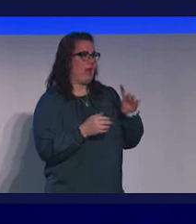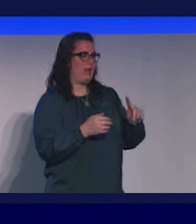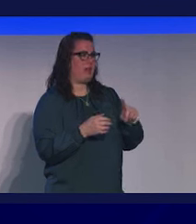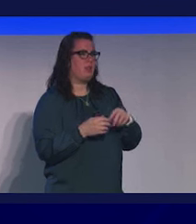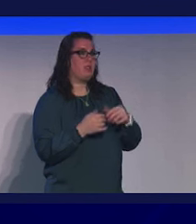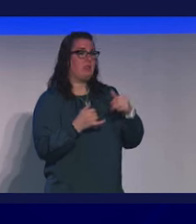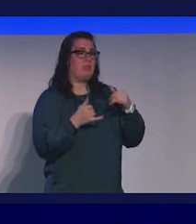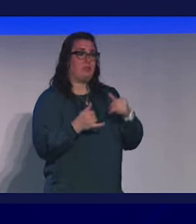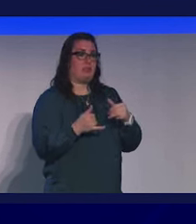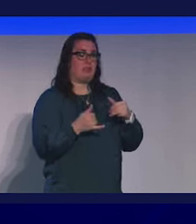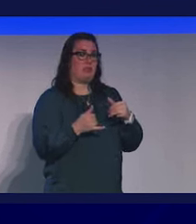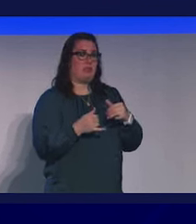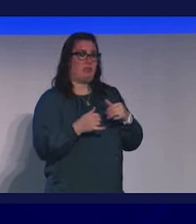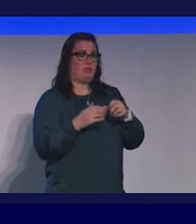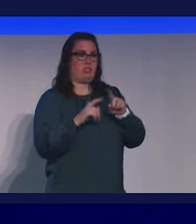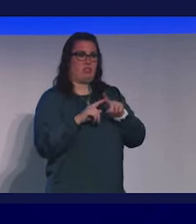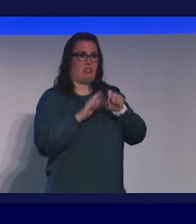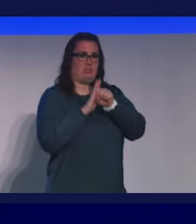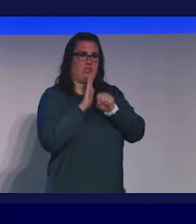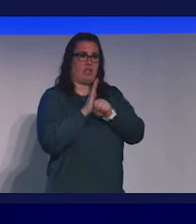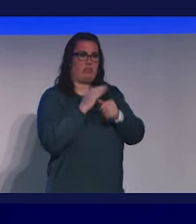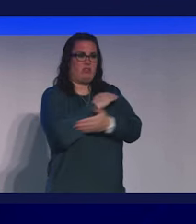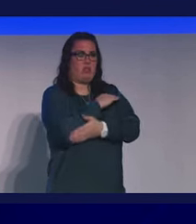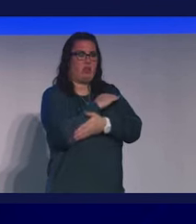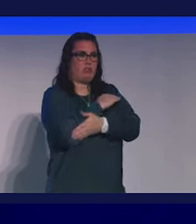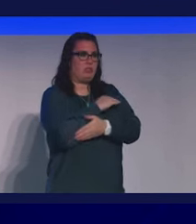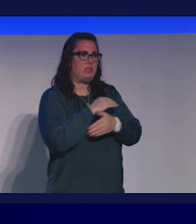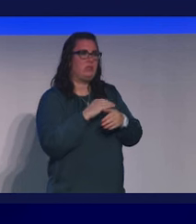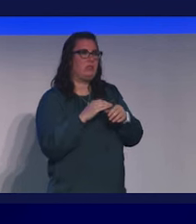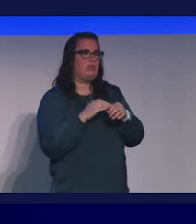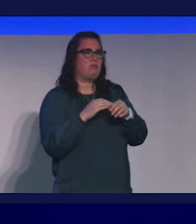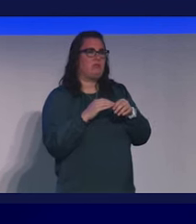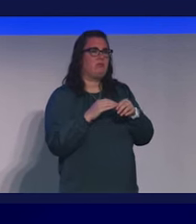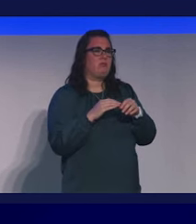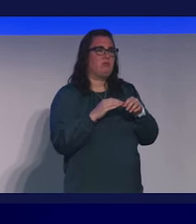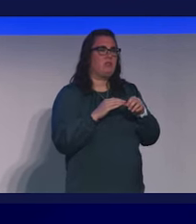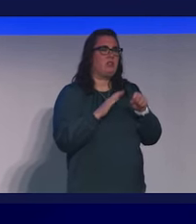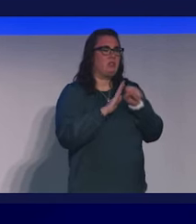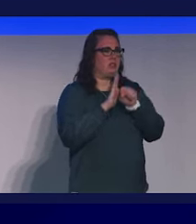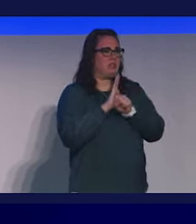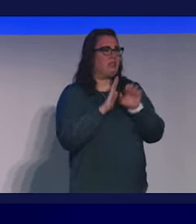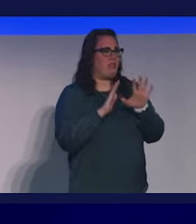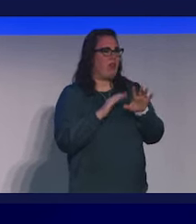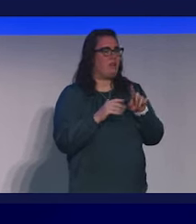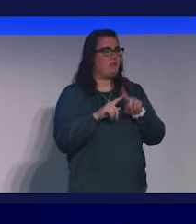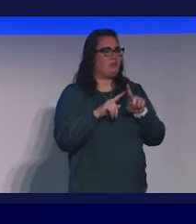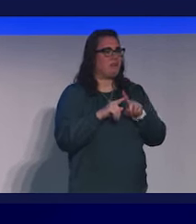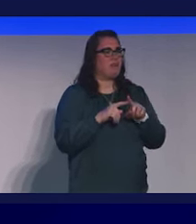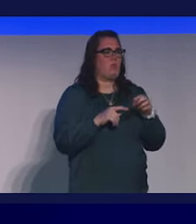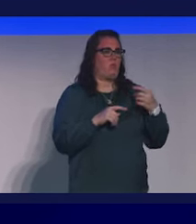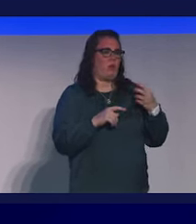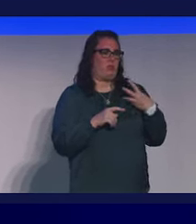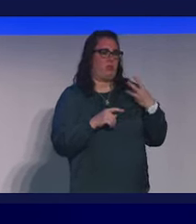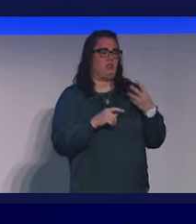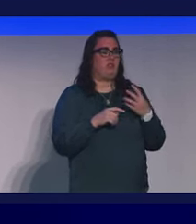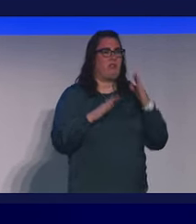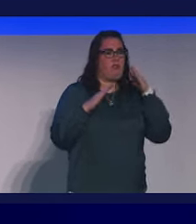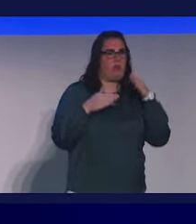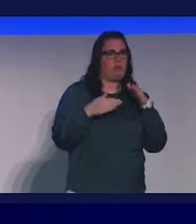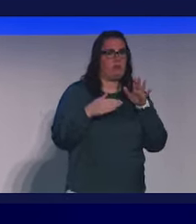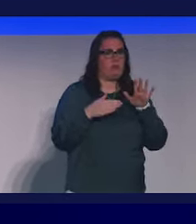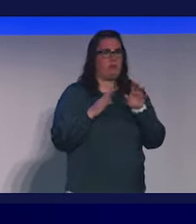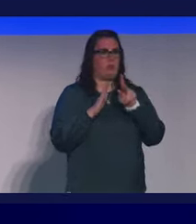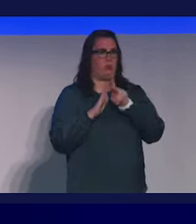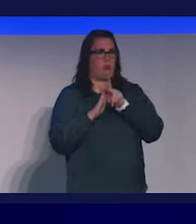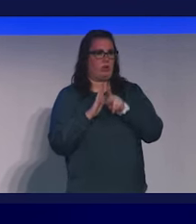in six states in the country, five states in Washington, D.C., and really focused on those principles